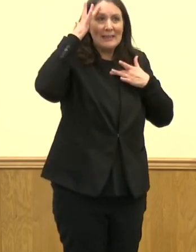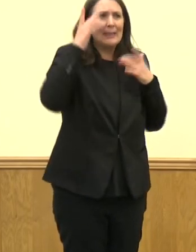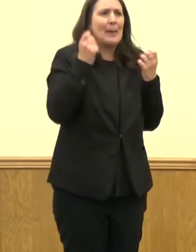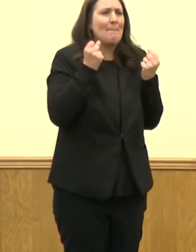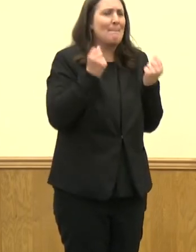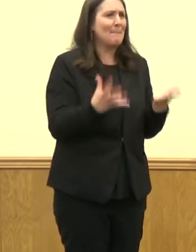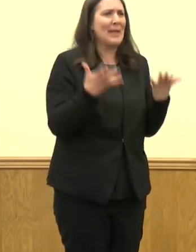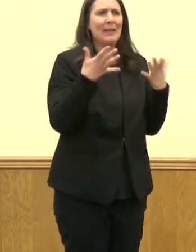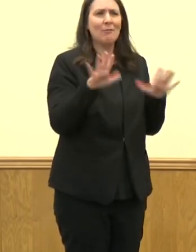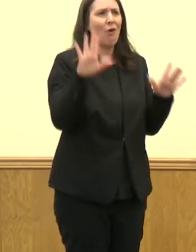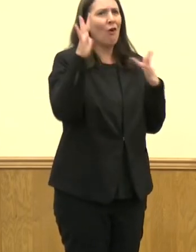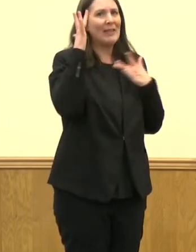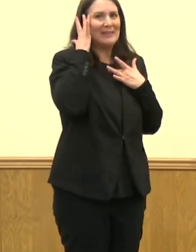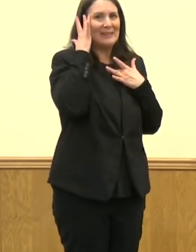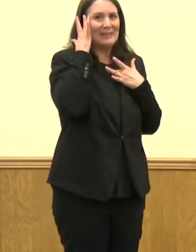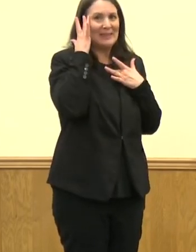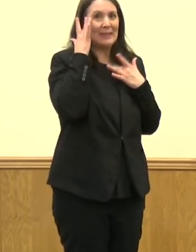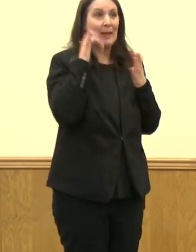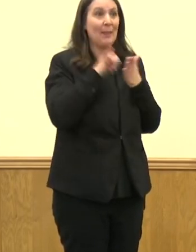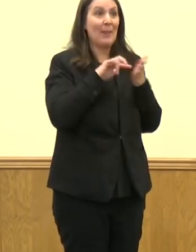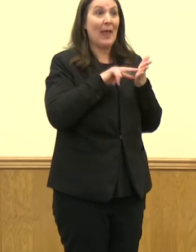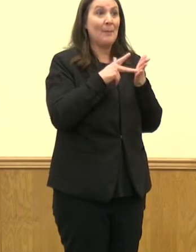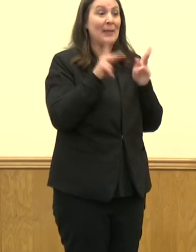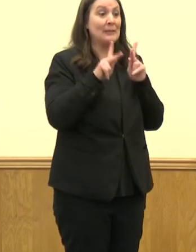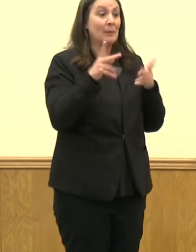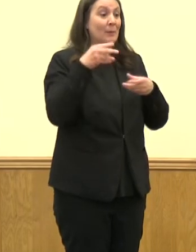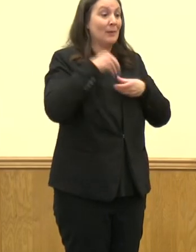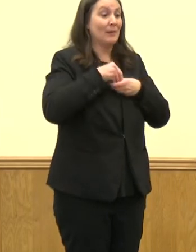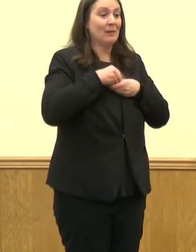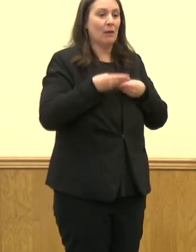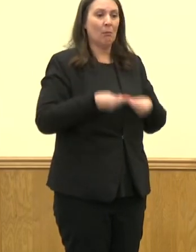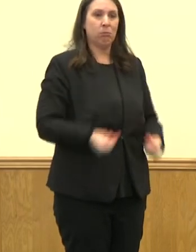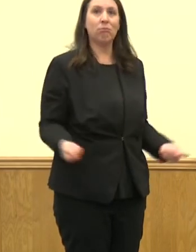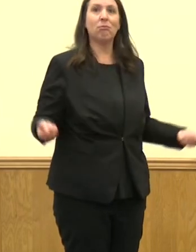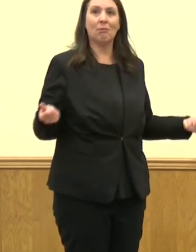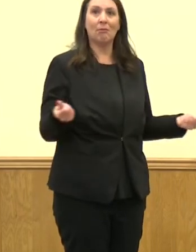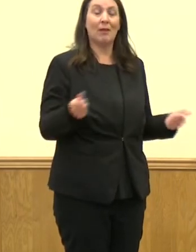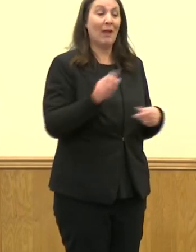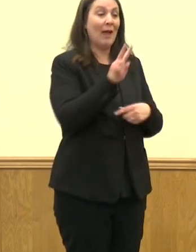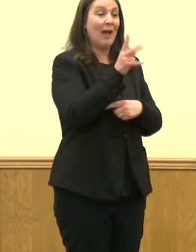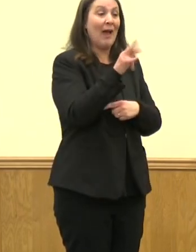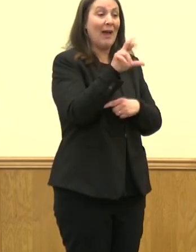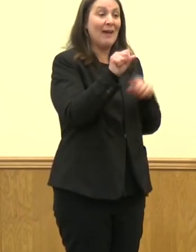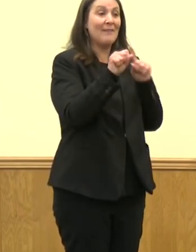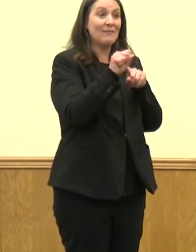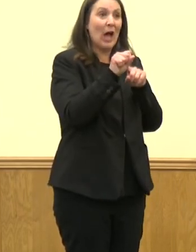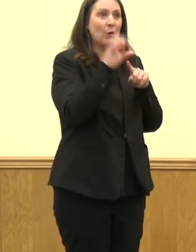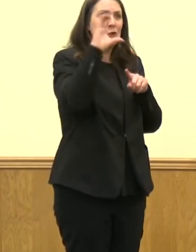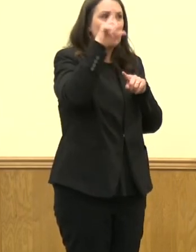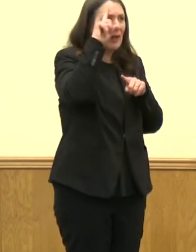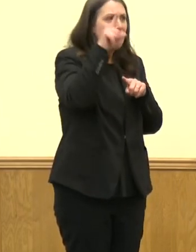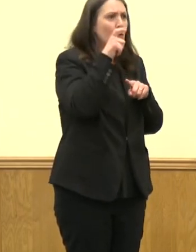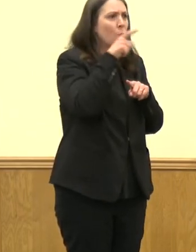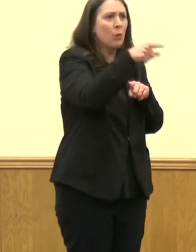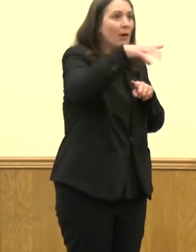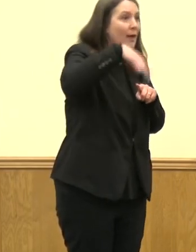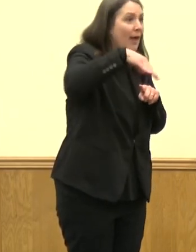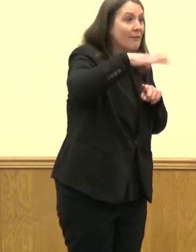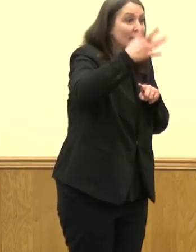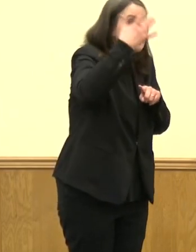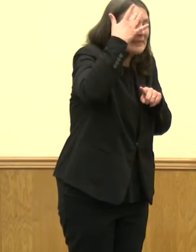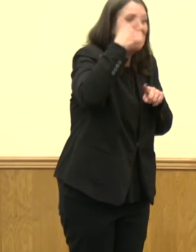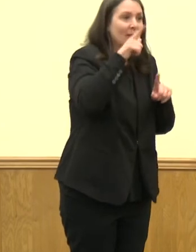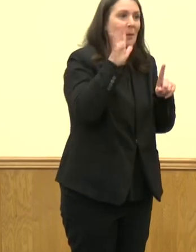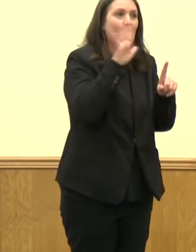as much as we want to kind of think about that with a shrug, it's how, again, viruses work. They need to have a new host to go to. We're also